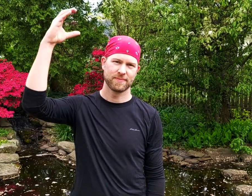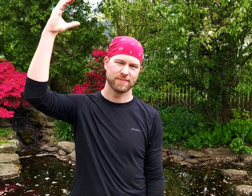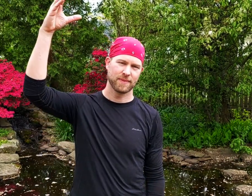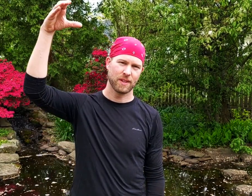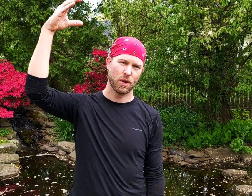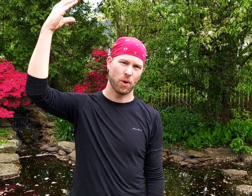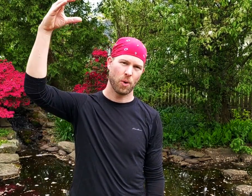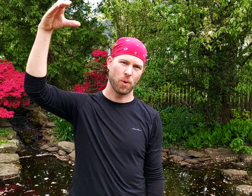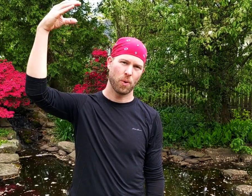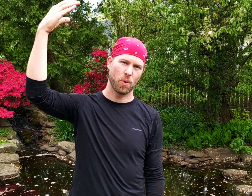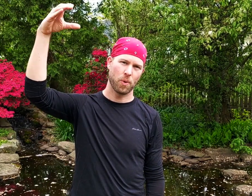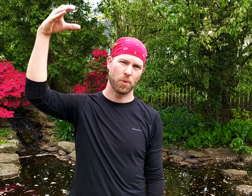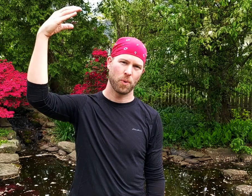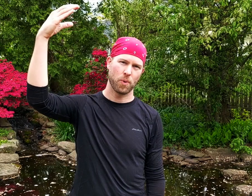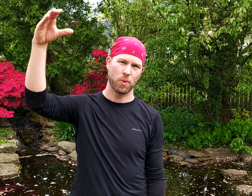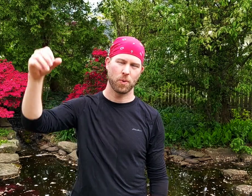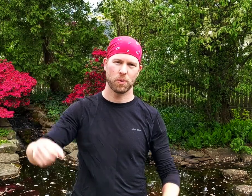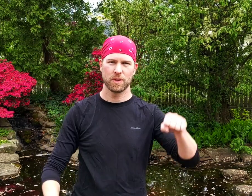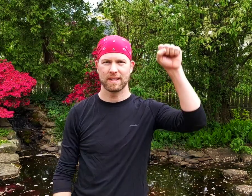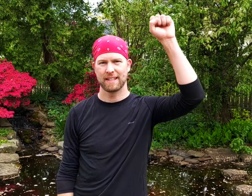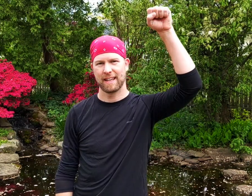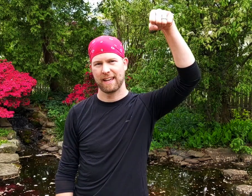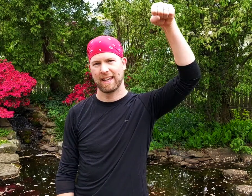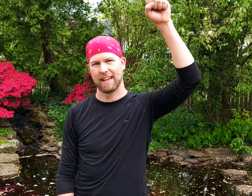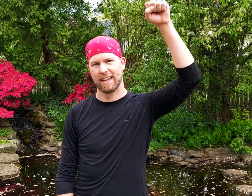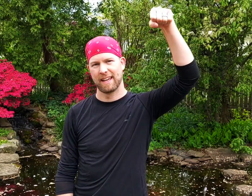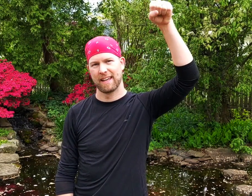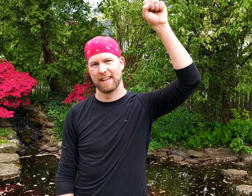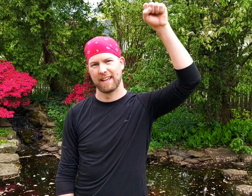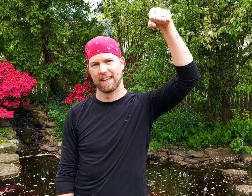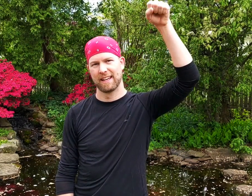Oh yeah... Ooooooooooooh yeah...